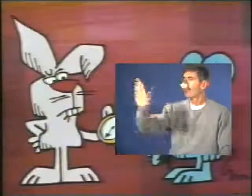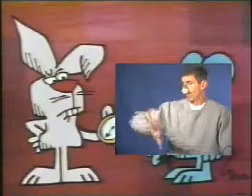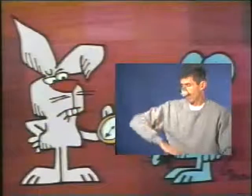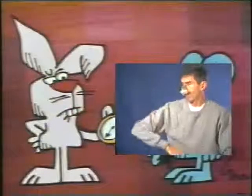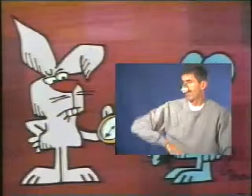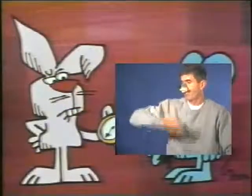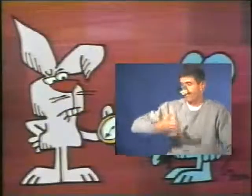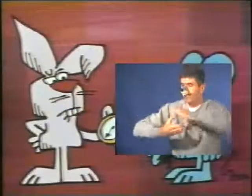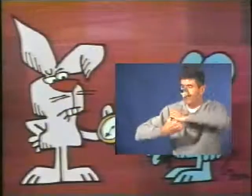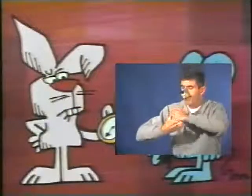Your watch must be lying.